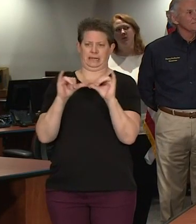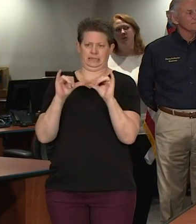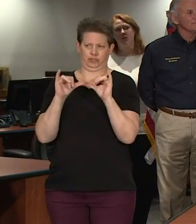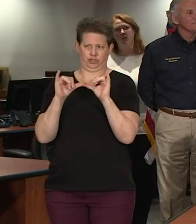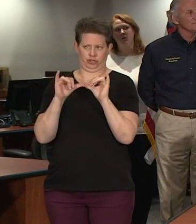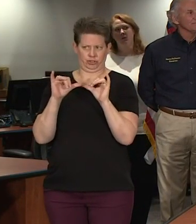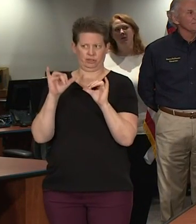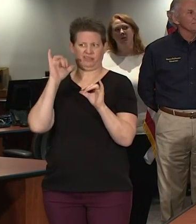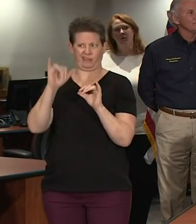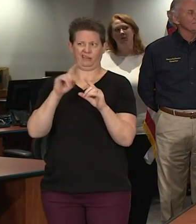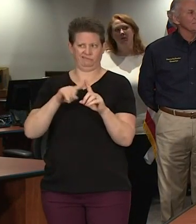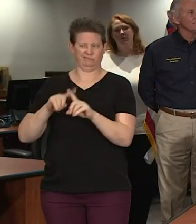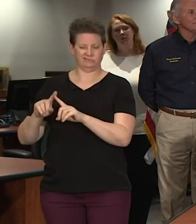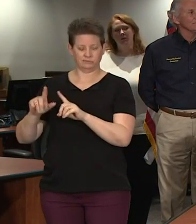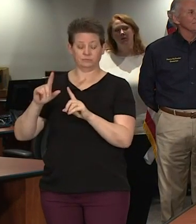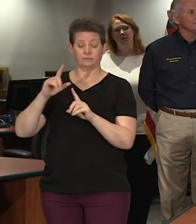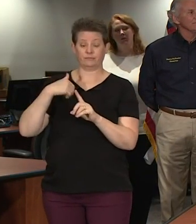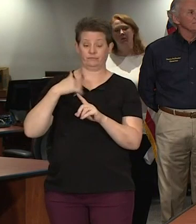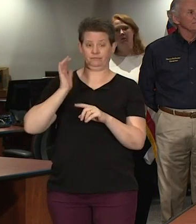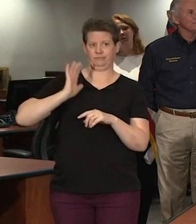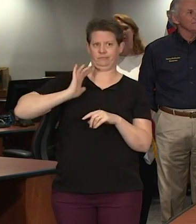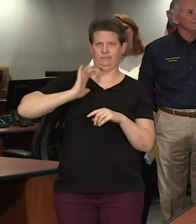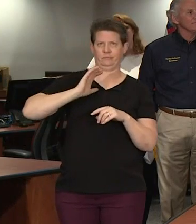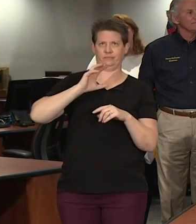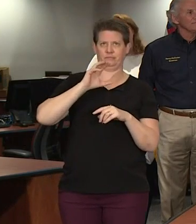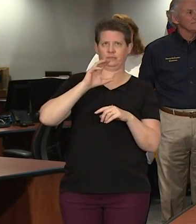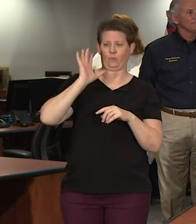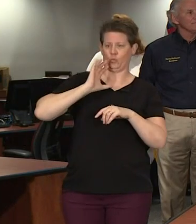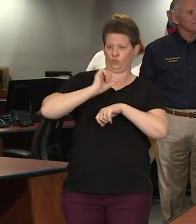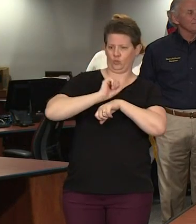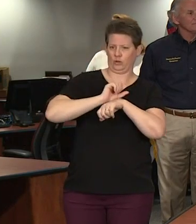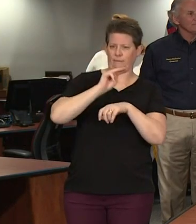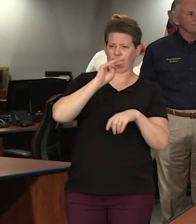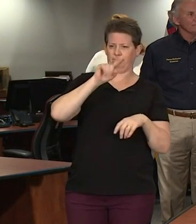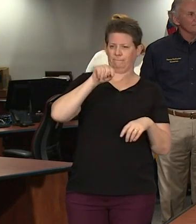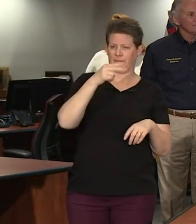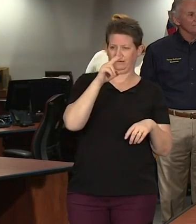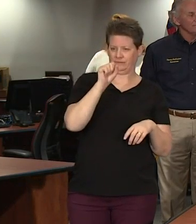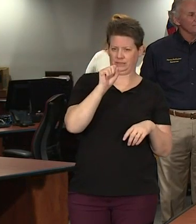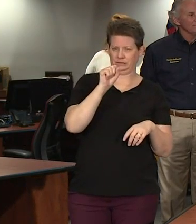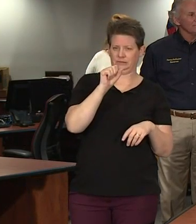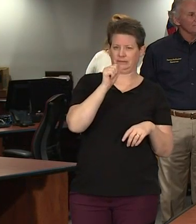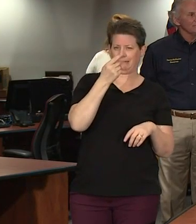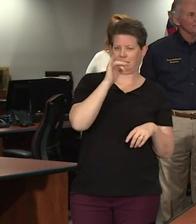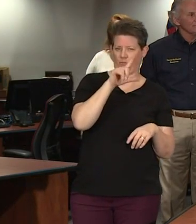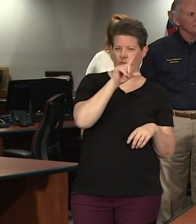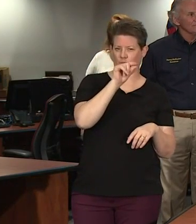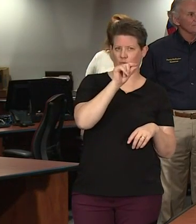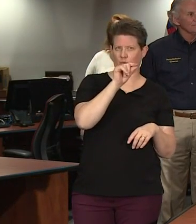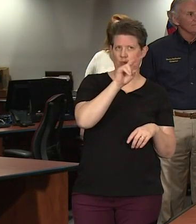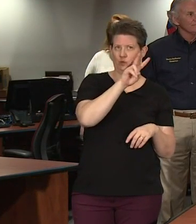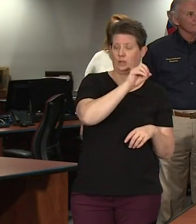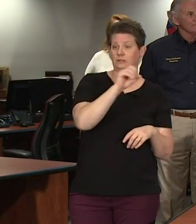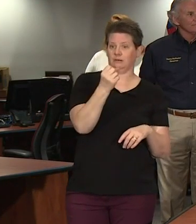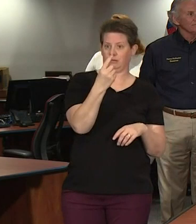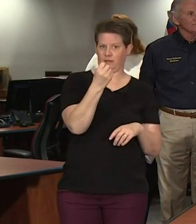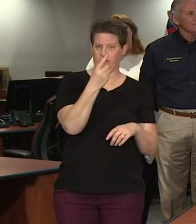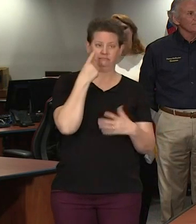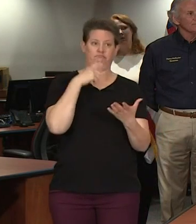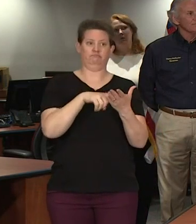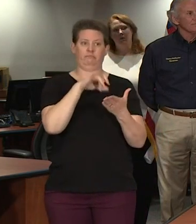in Memphis before the super outbreak in April 2011. So that caught our attention days in advance